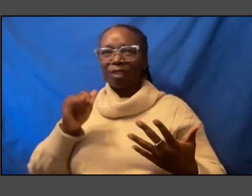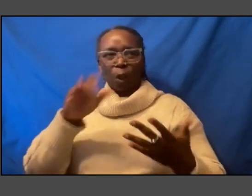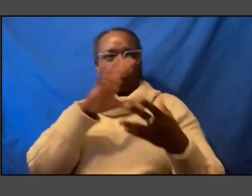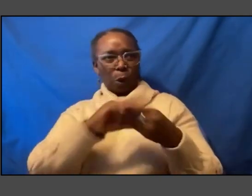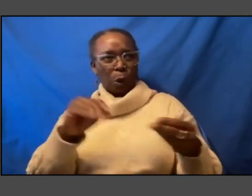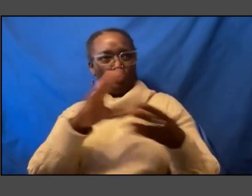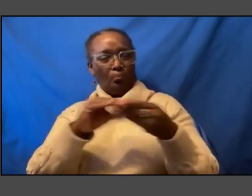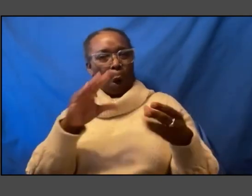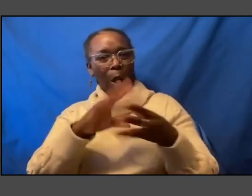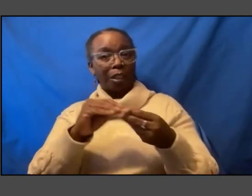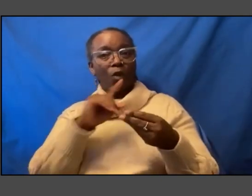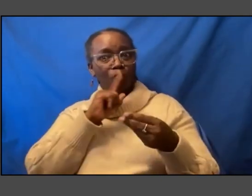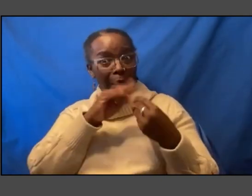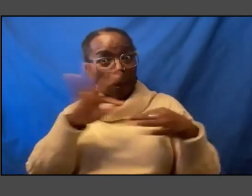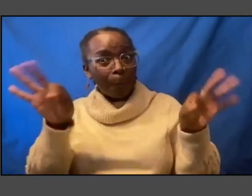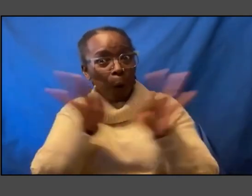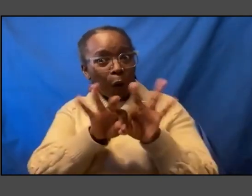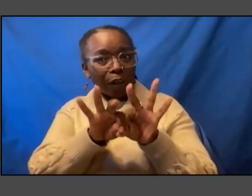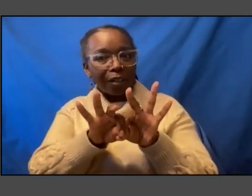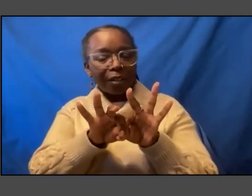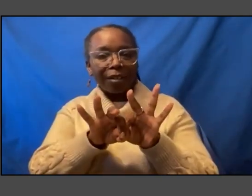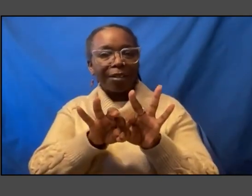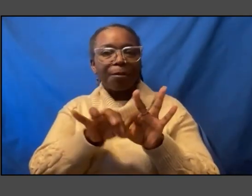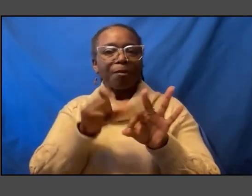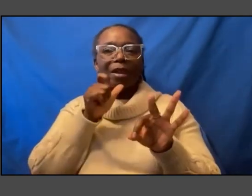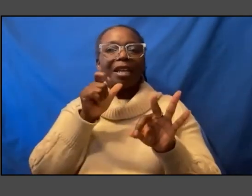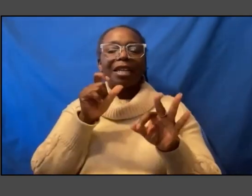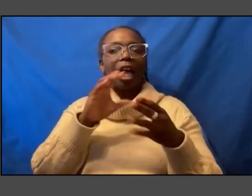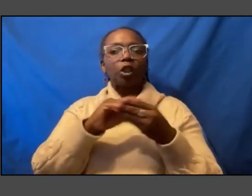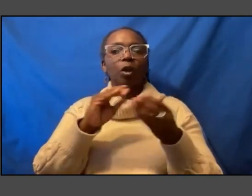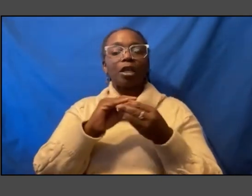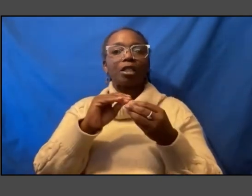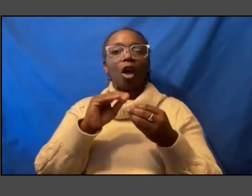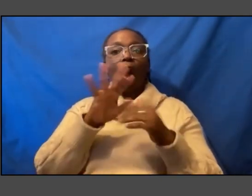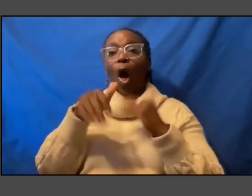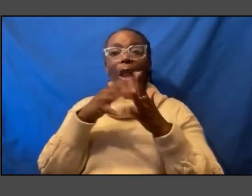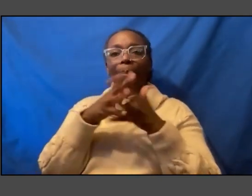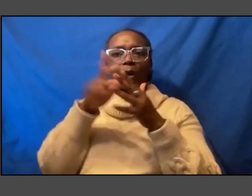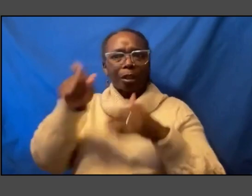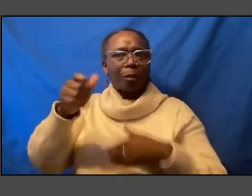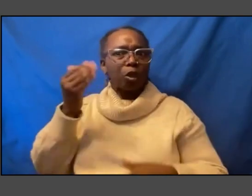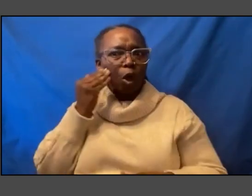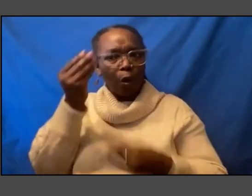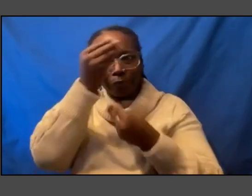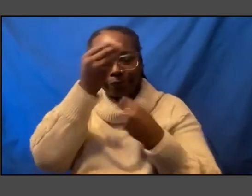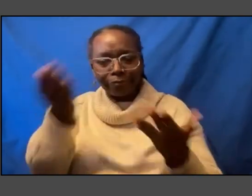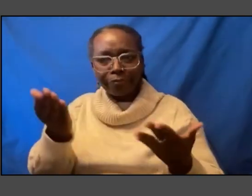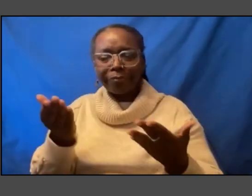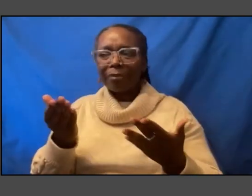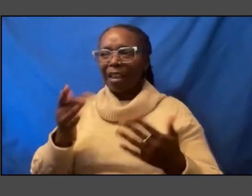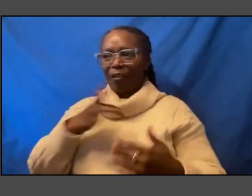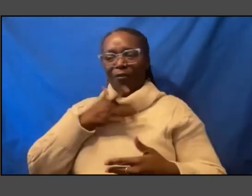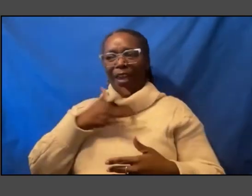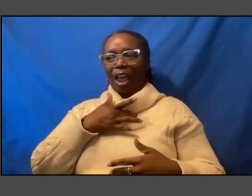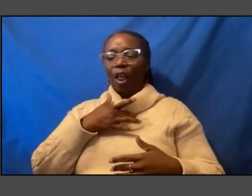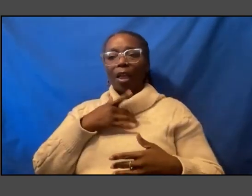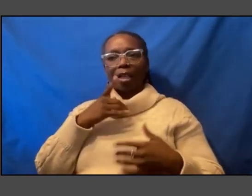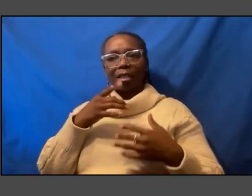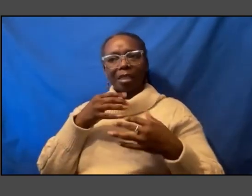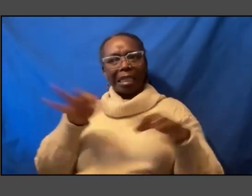are not stories that all Americans need to know and the sense that somehow it's essential to protect America